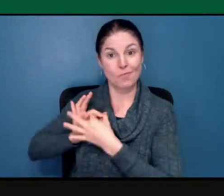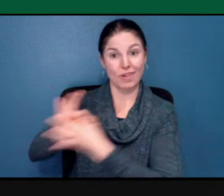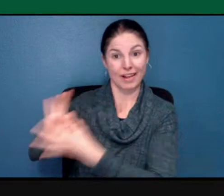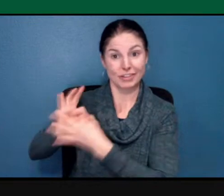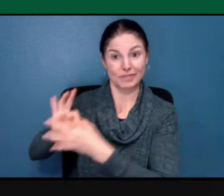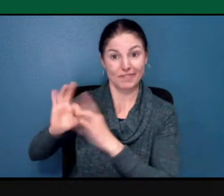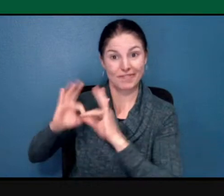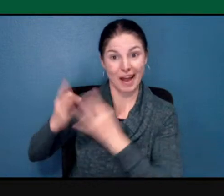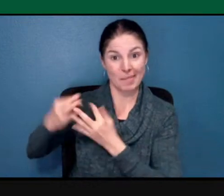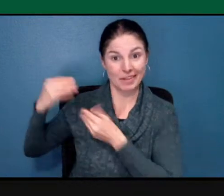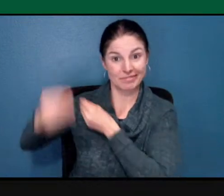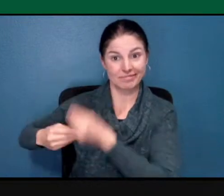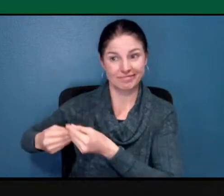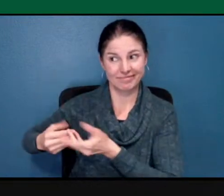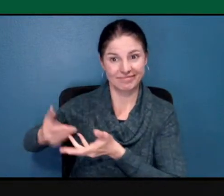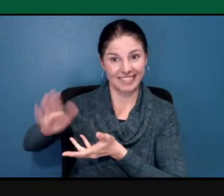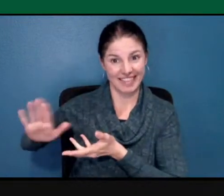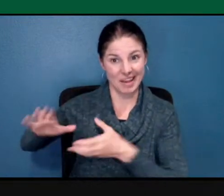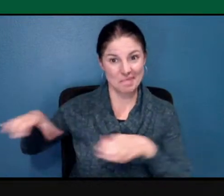whole lot that's Jewish.